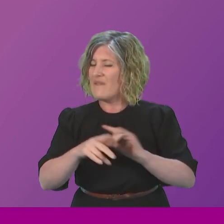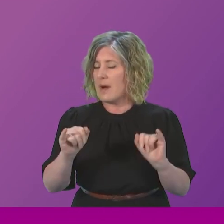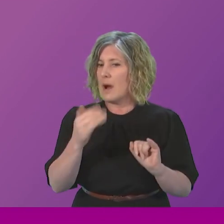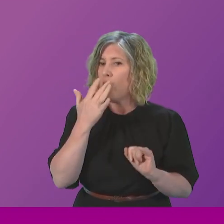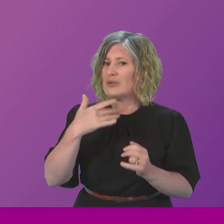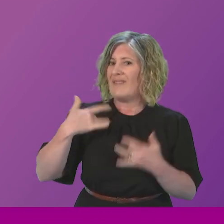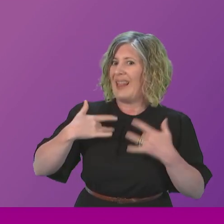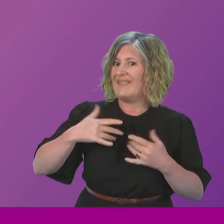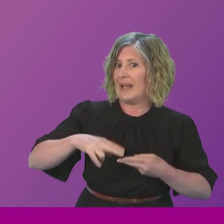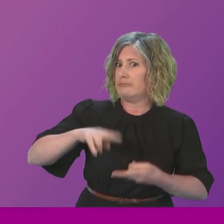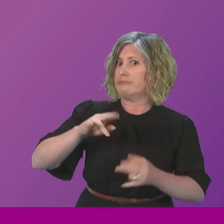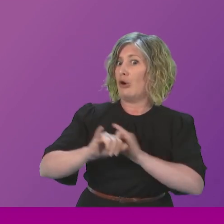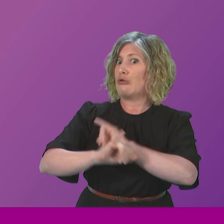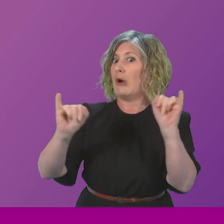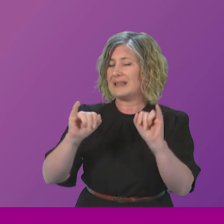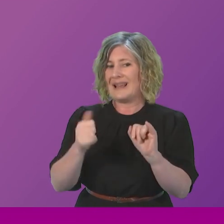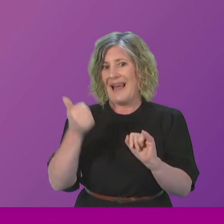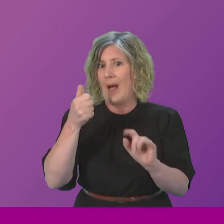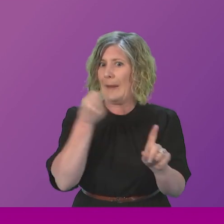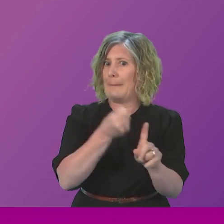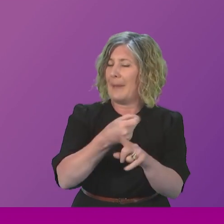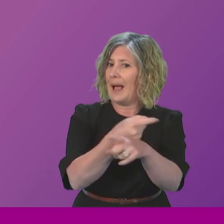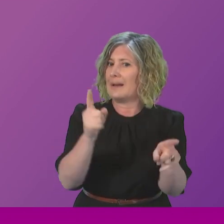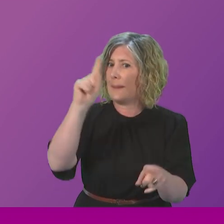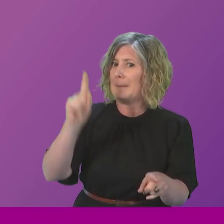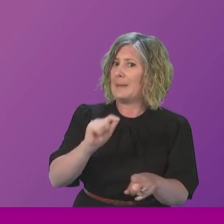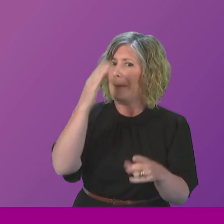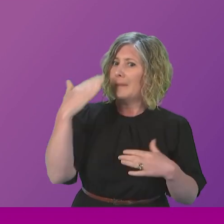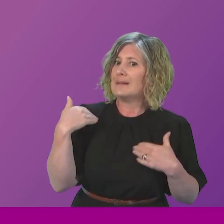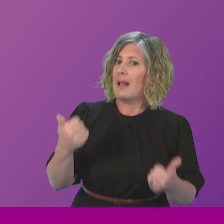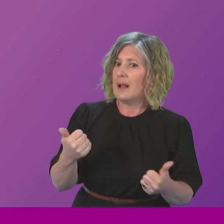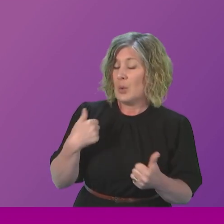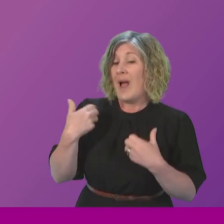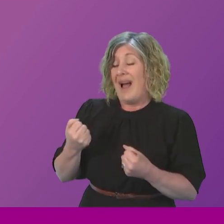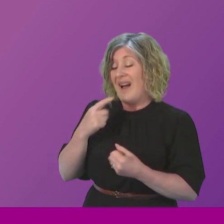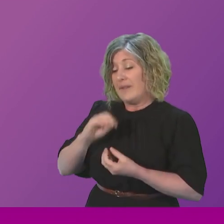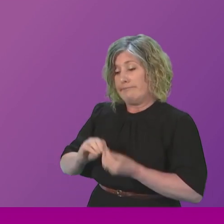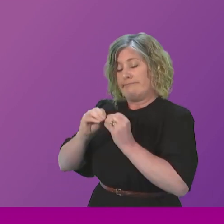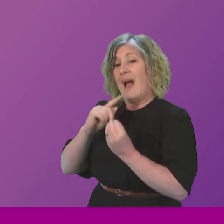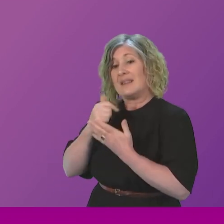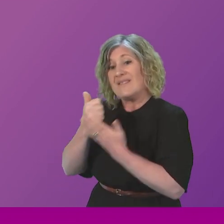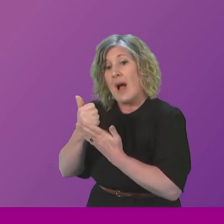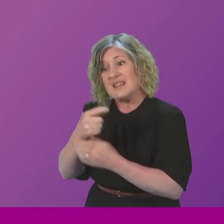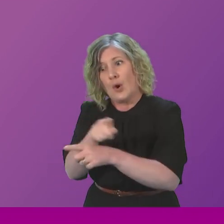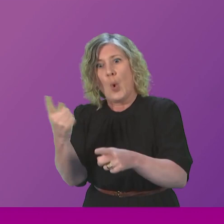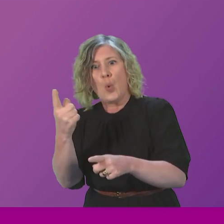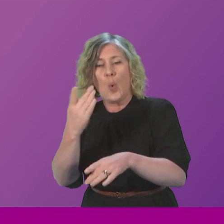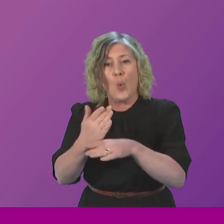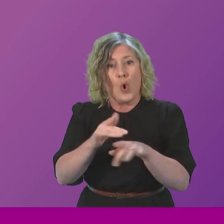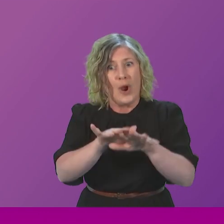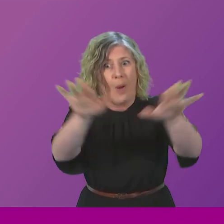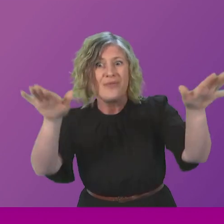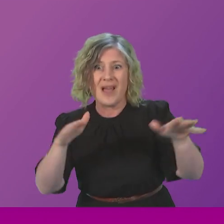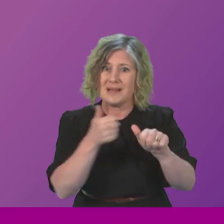is having on mental health in Scotland. We have developed advice for frontline advisors, have created resources for the general